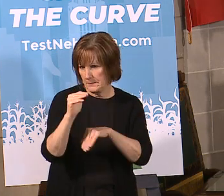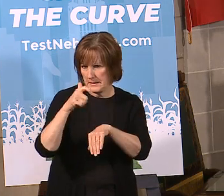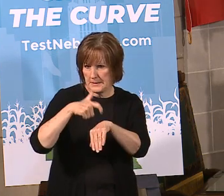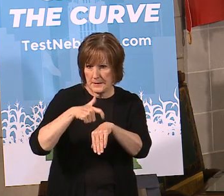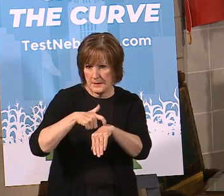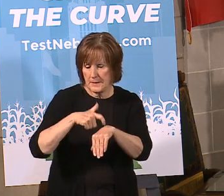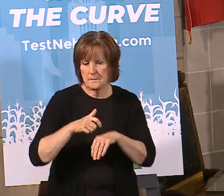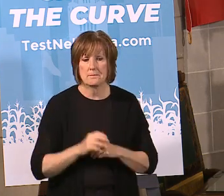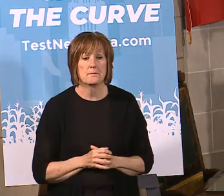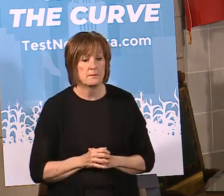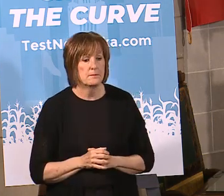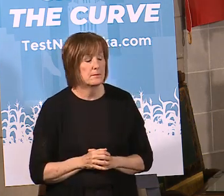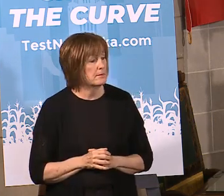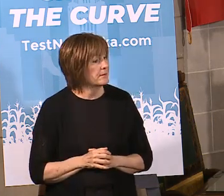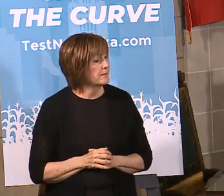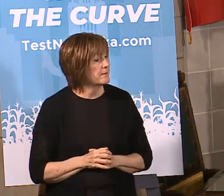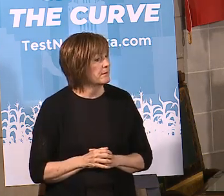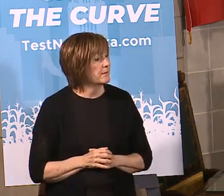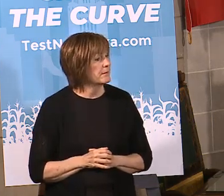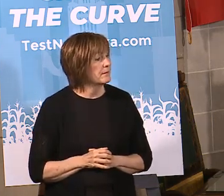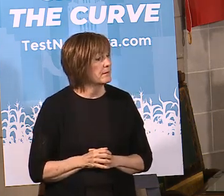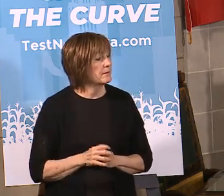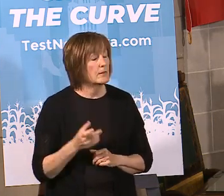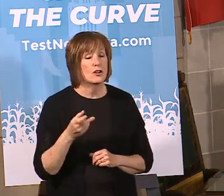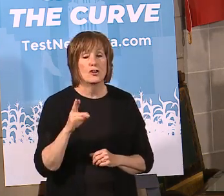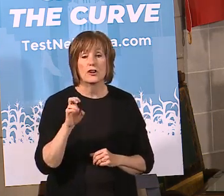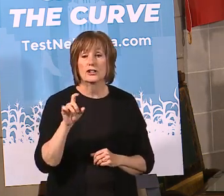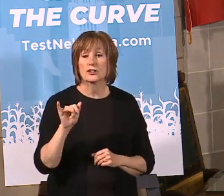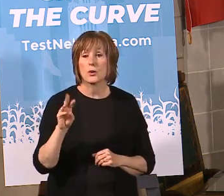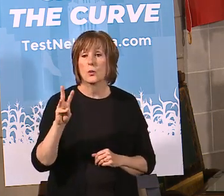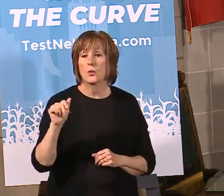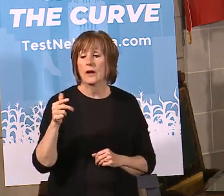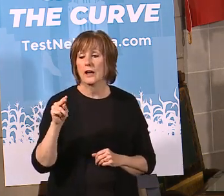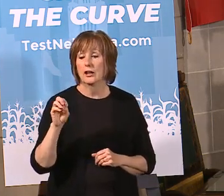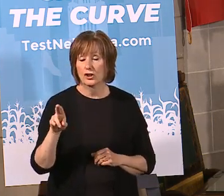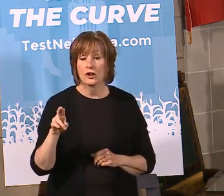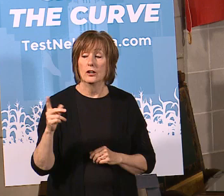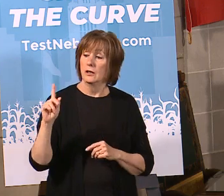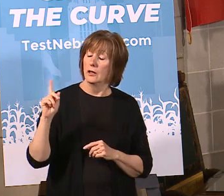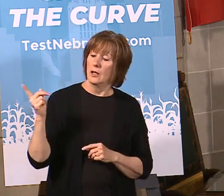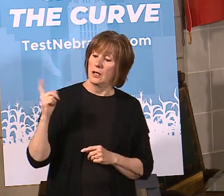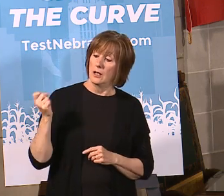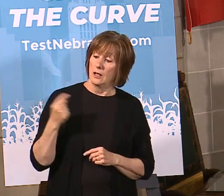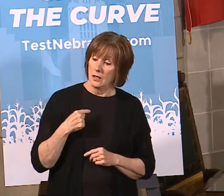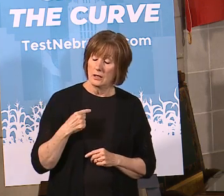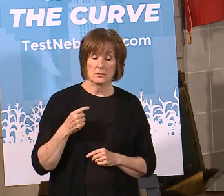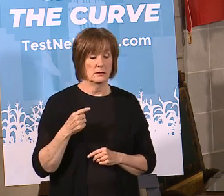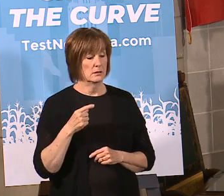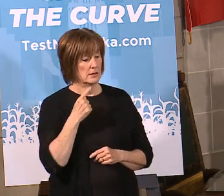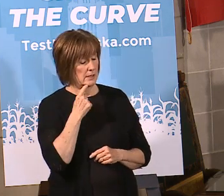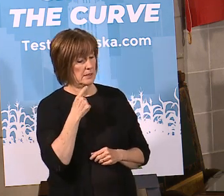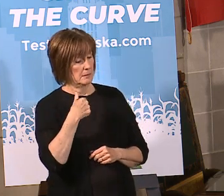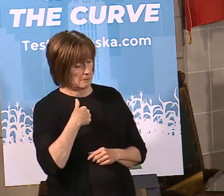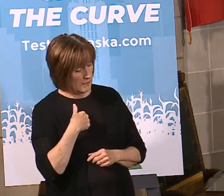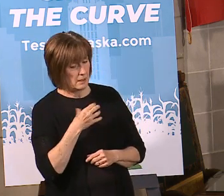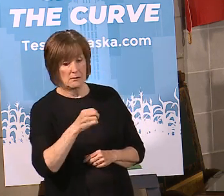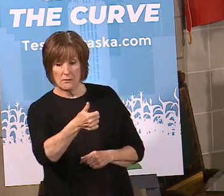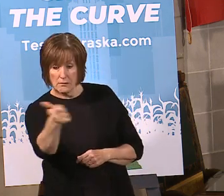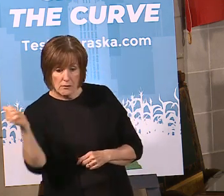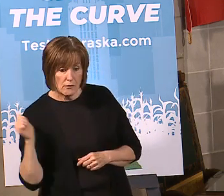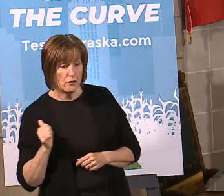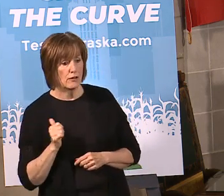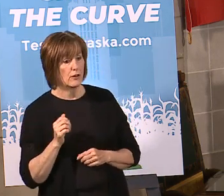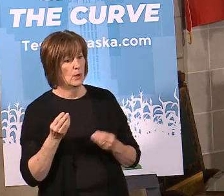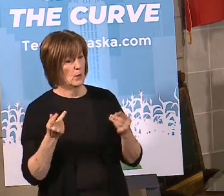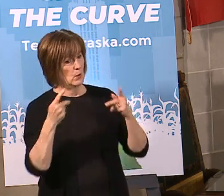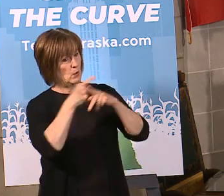total with this briefing to get that done. So Christian Wagner, NTV. It came to my attention and others that people from harder hit areas